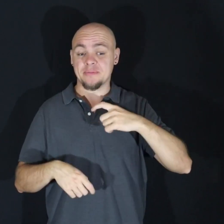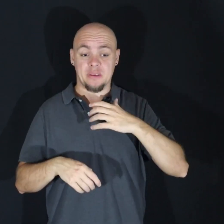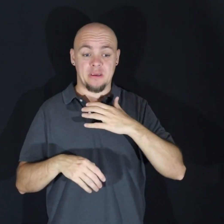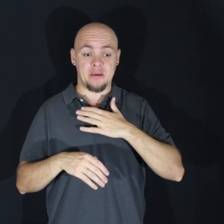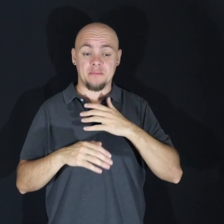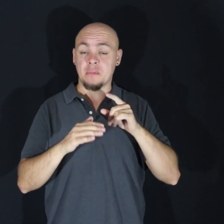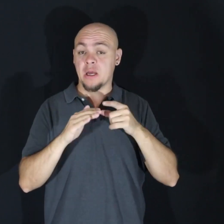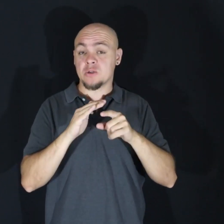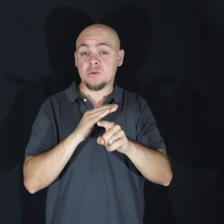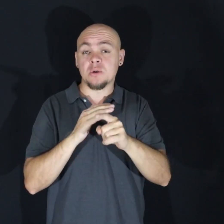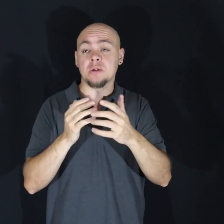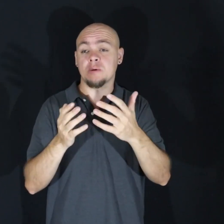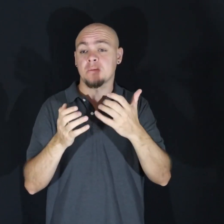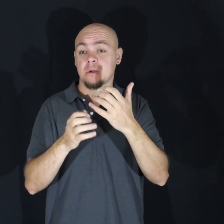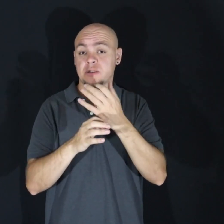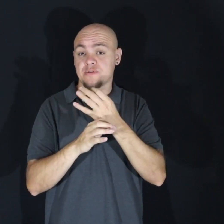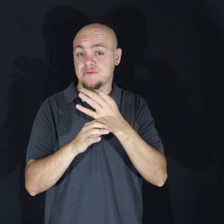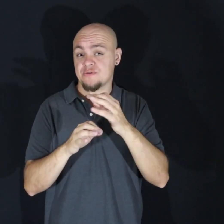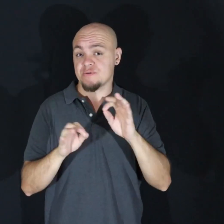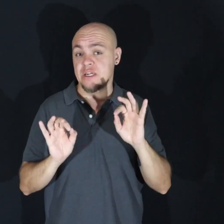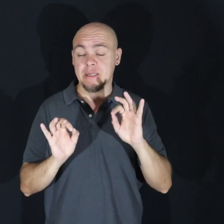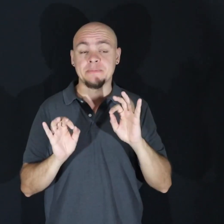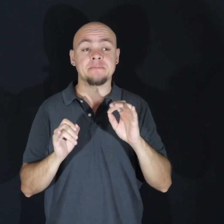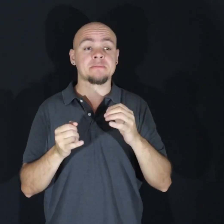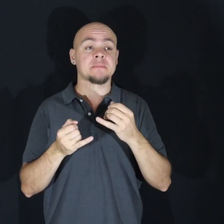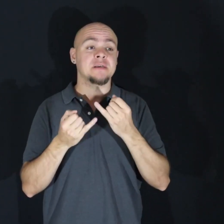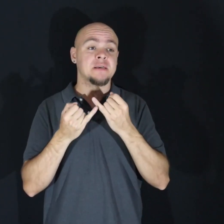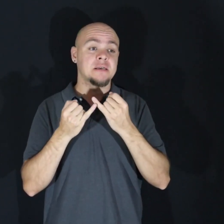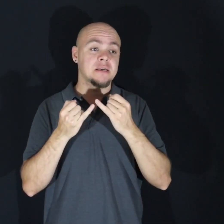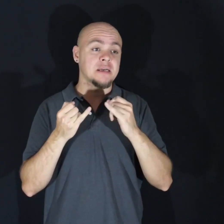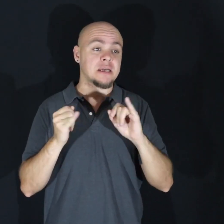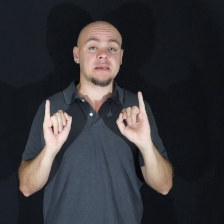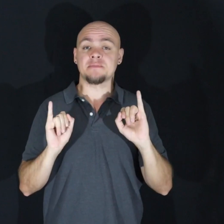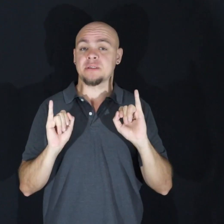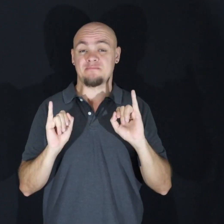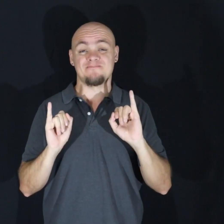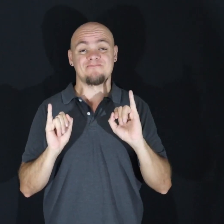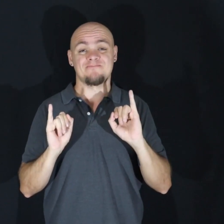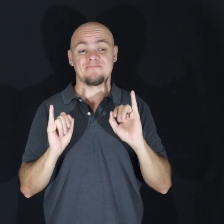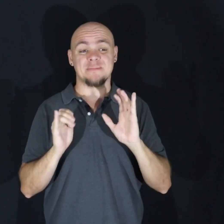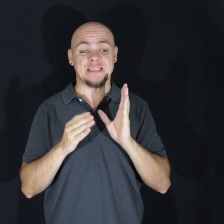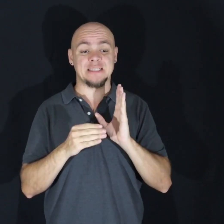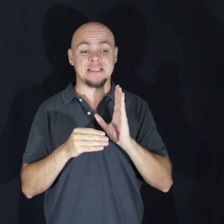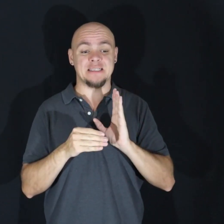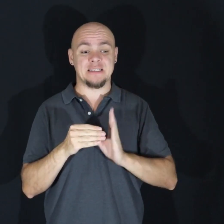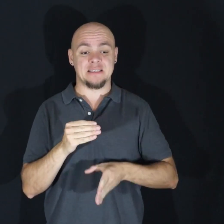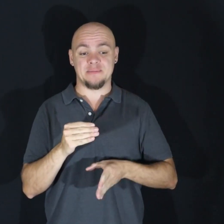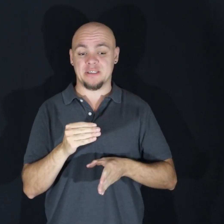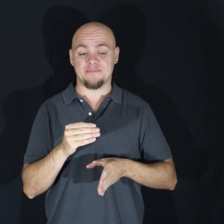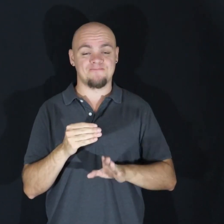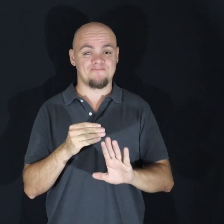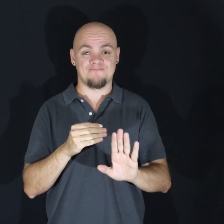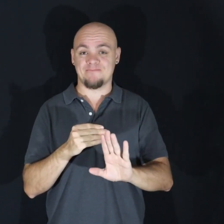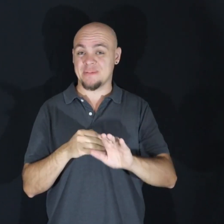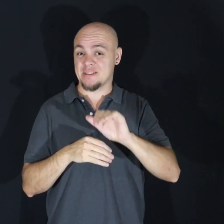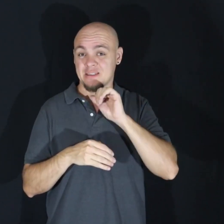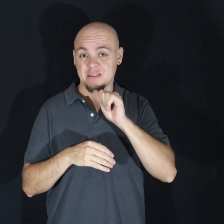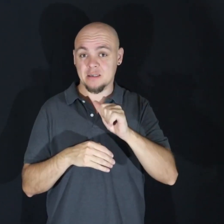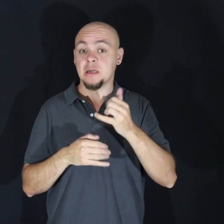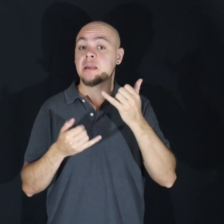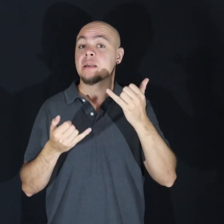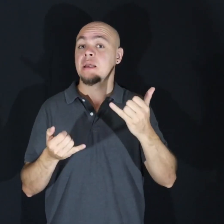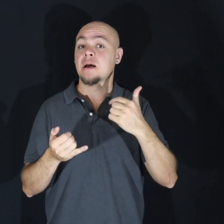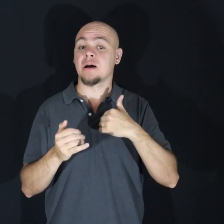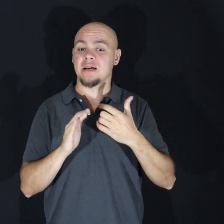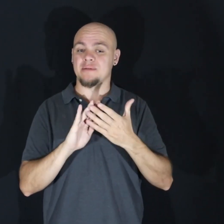for freedom and independence had ended. But it hasn't. Because now I